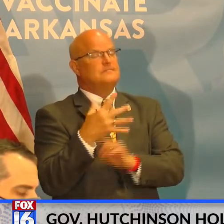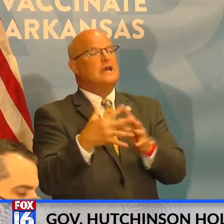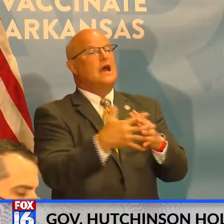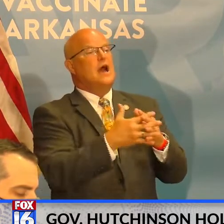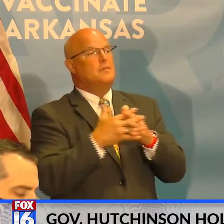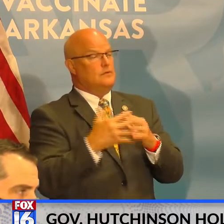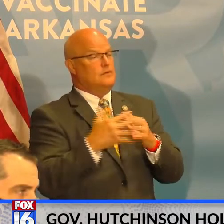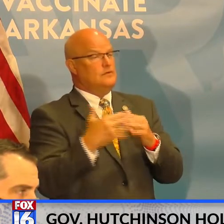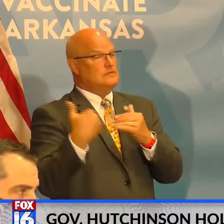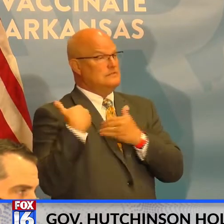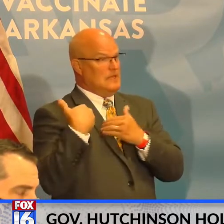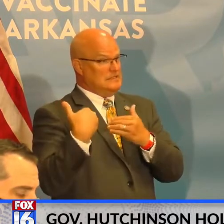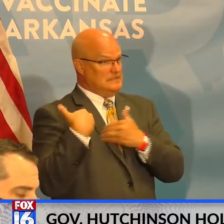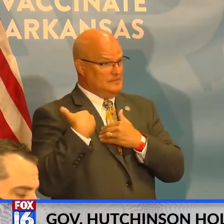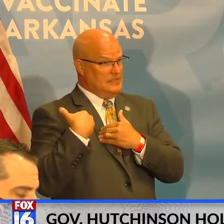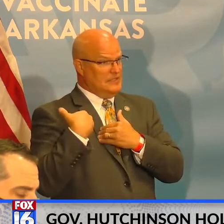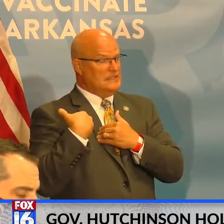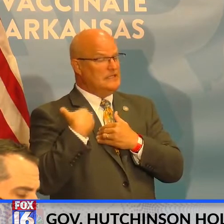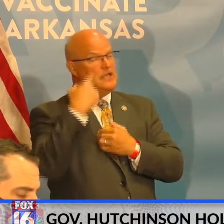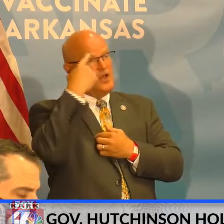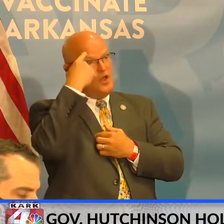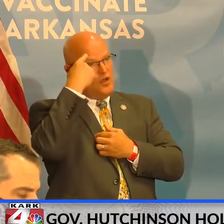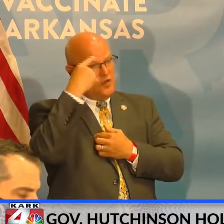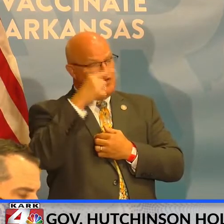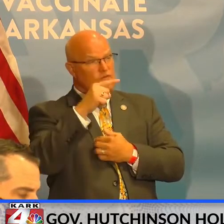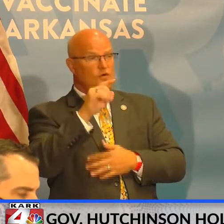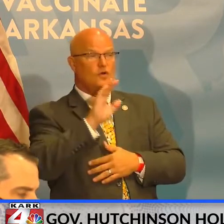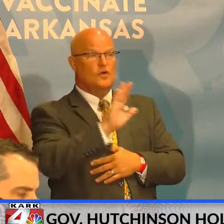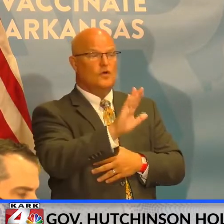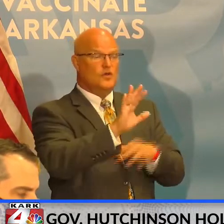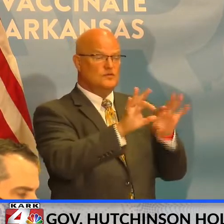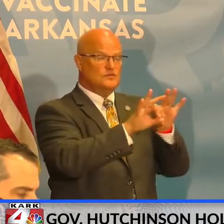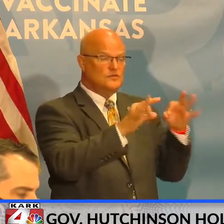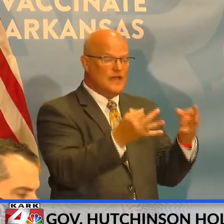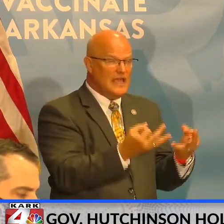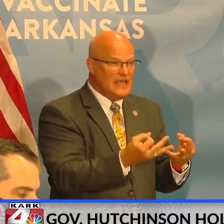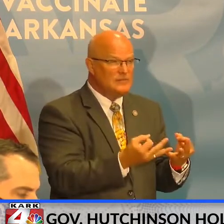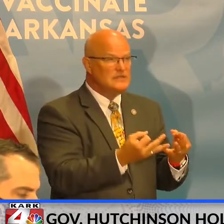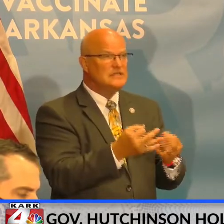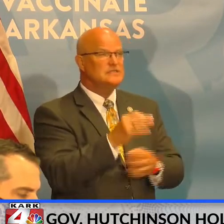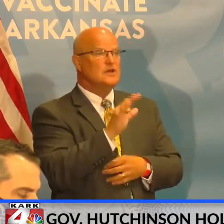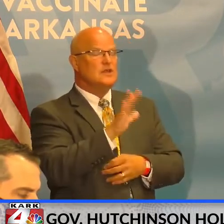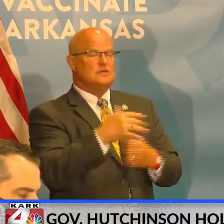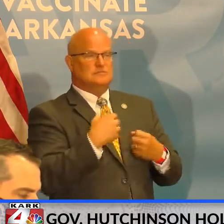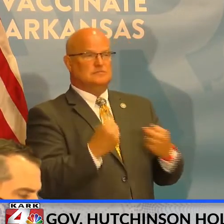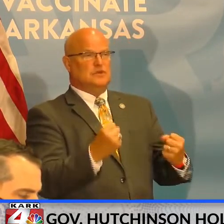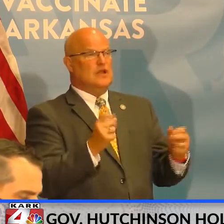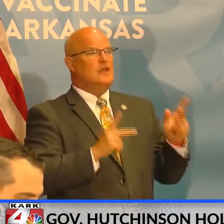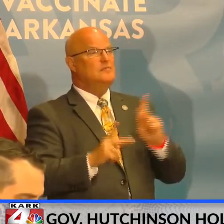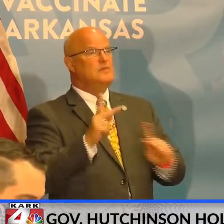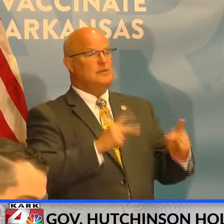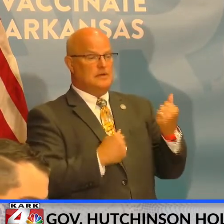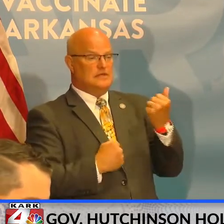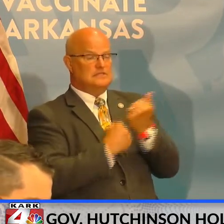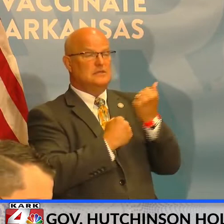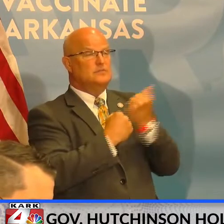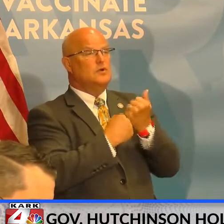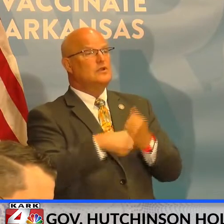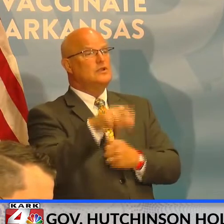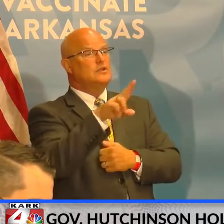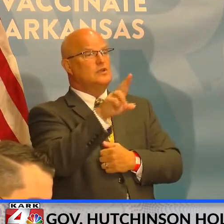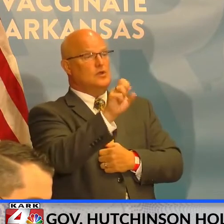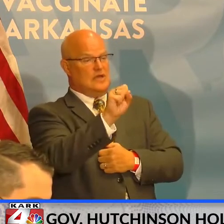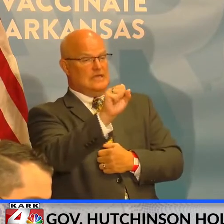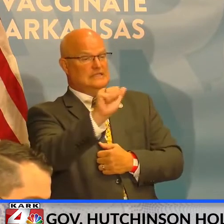responsibility toward those families, those brave people that supported the United States of